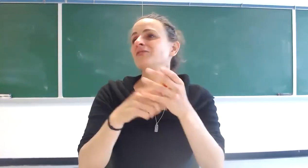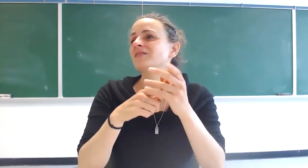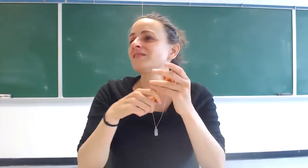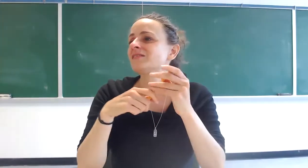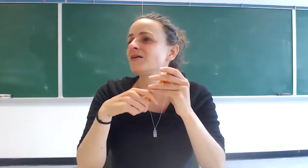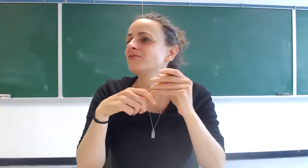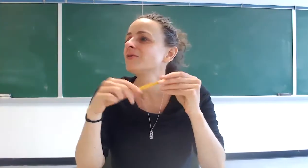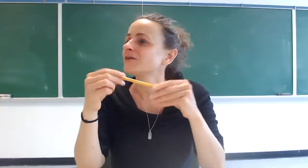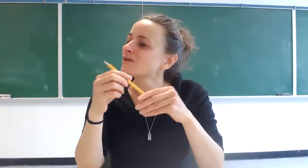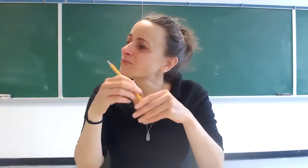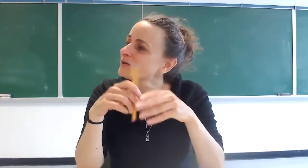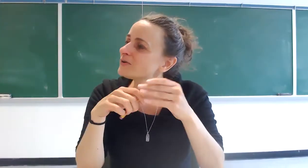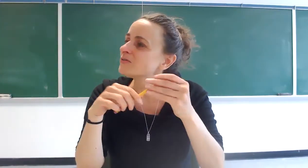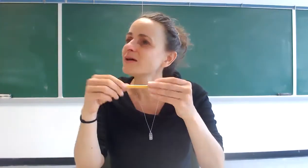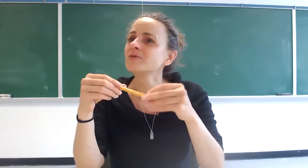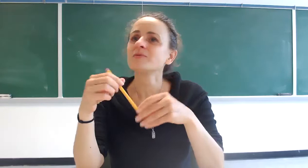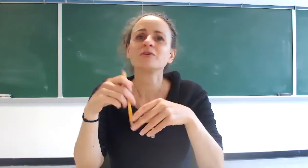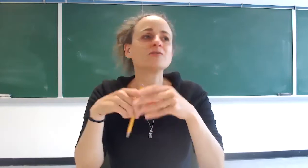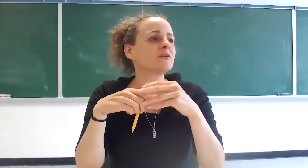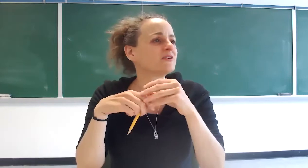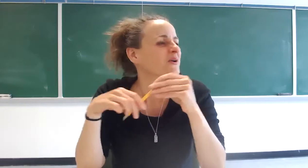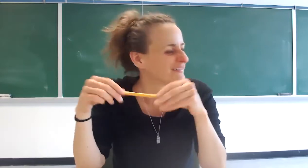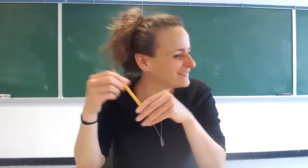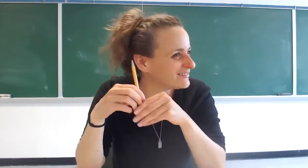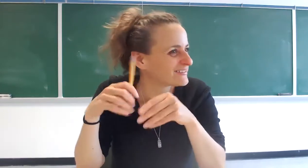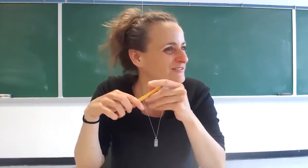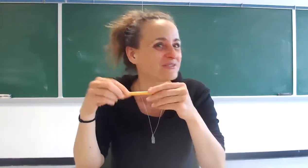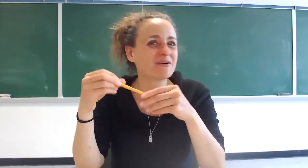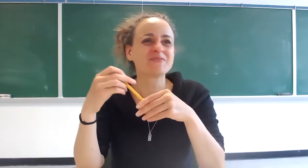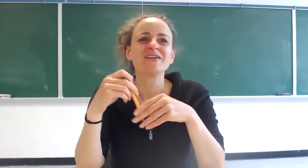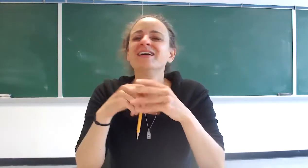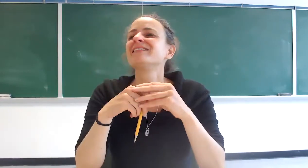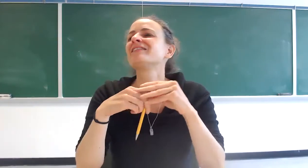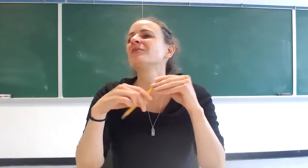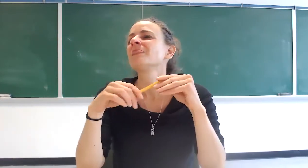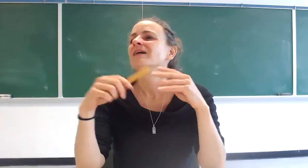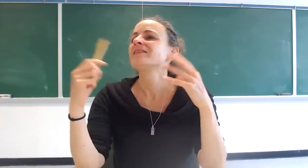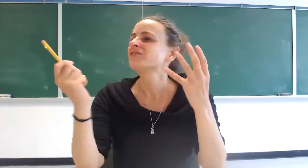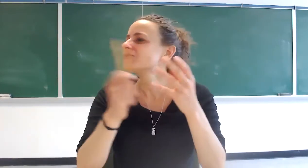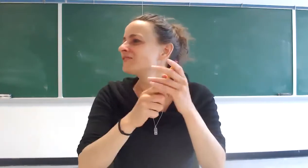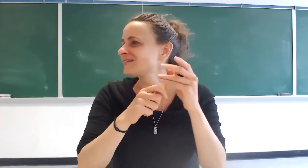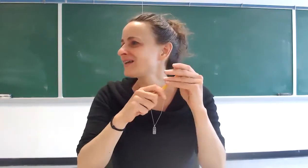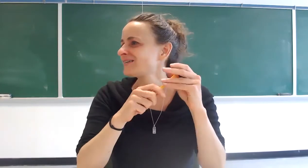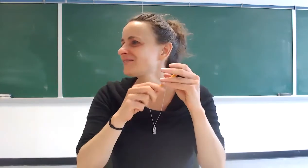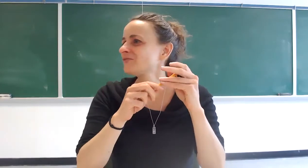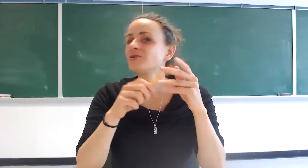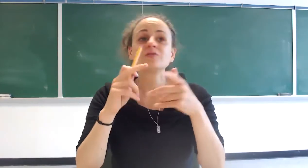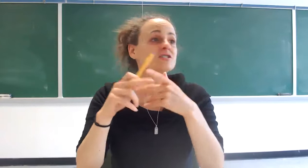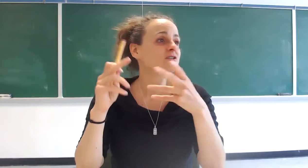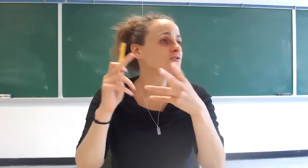you this is uh it's called Plato in the Bible but we don't do Plato just do the Bible so it's a 250 class so if you're a Christian or